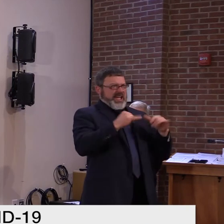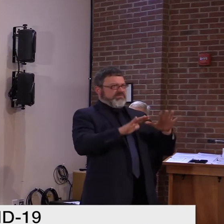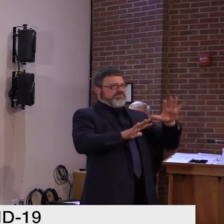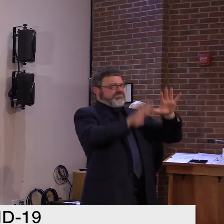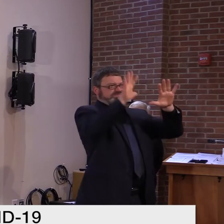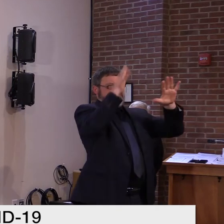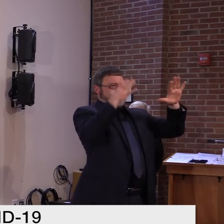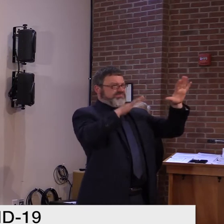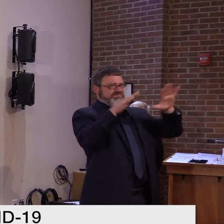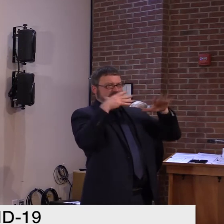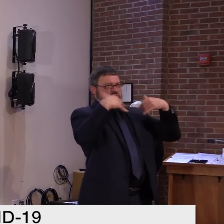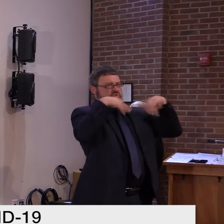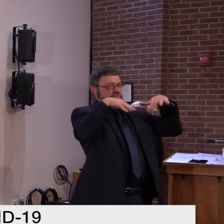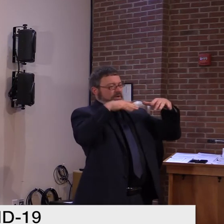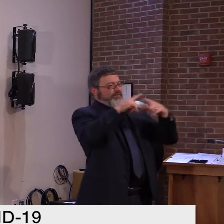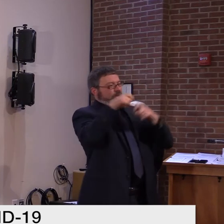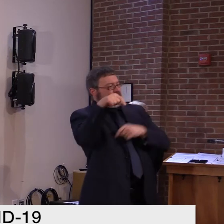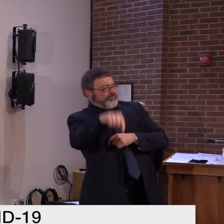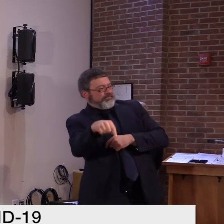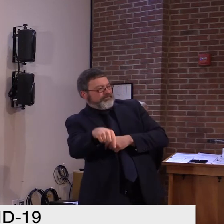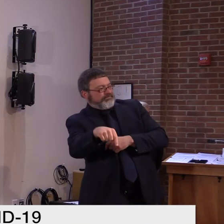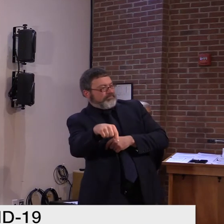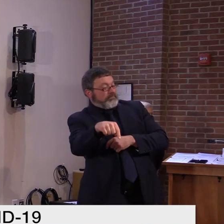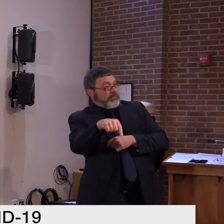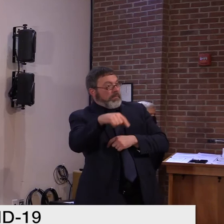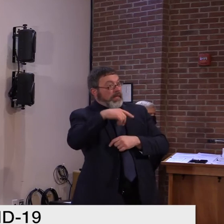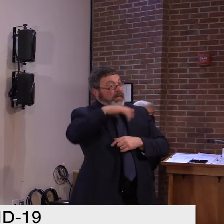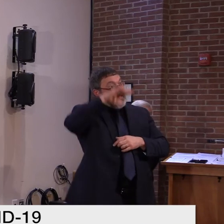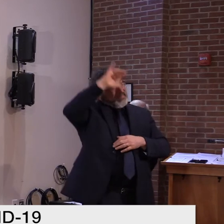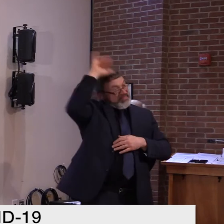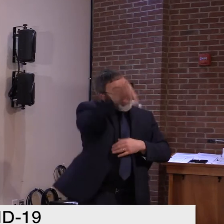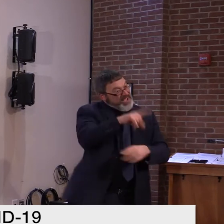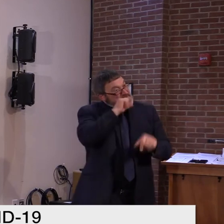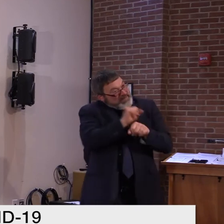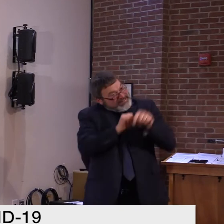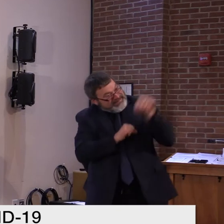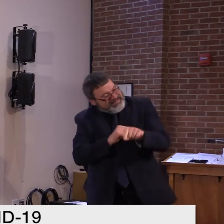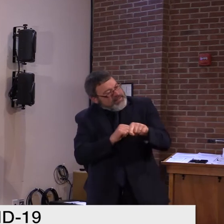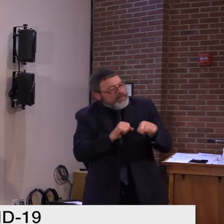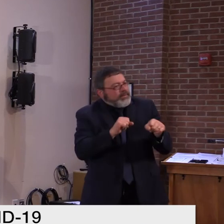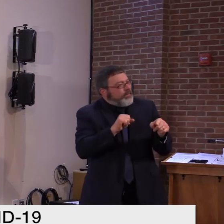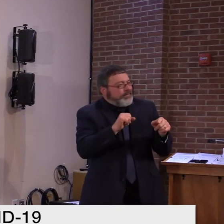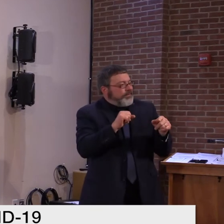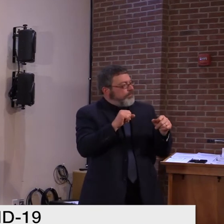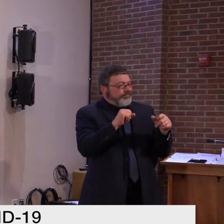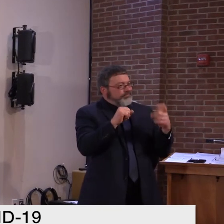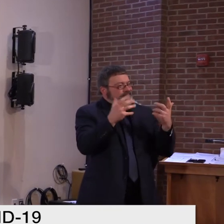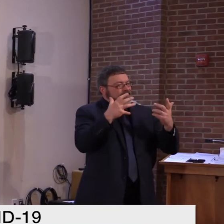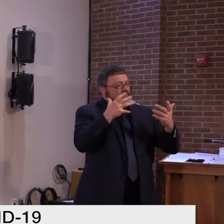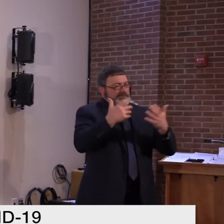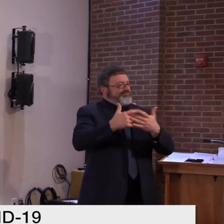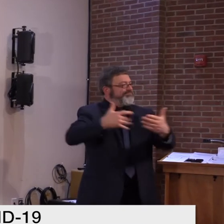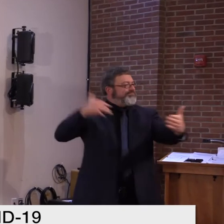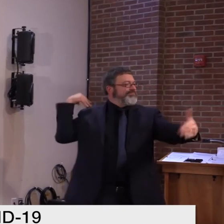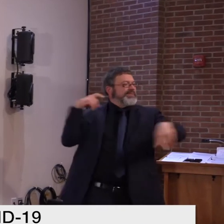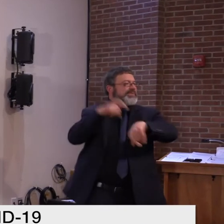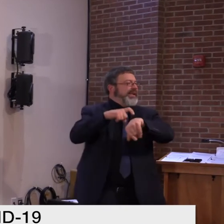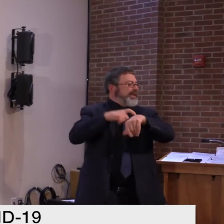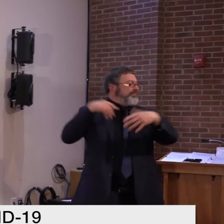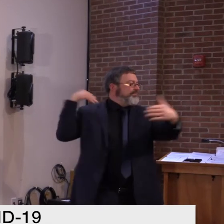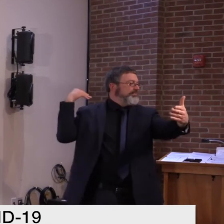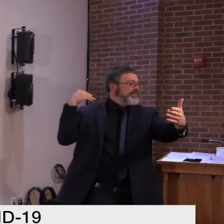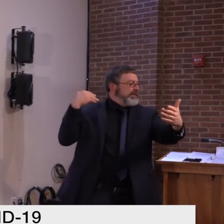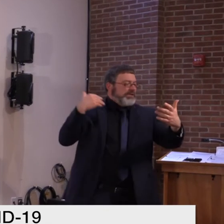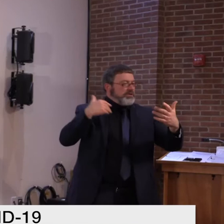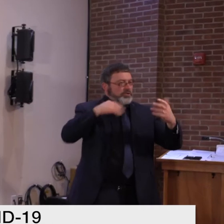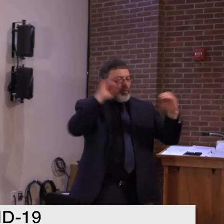still having the first and second generations of the infections that we saw throughout. But I have nothing to back that up